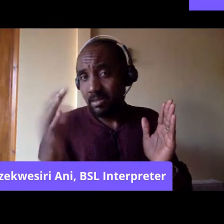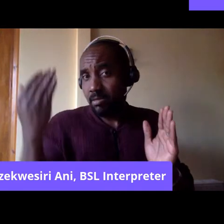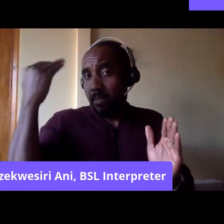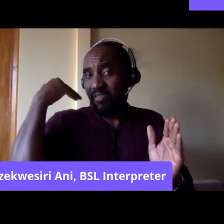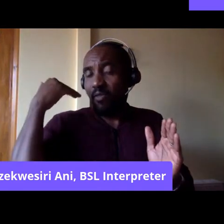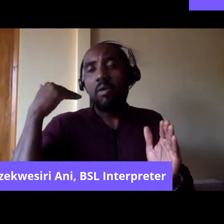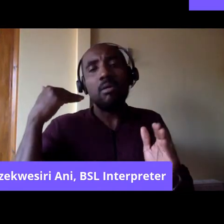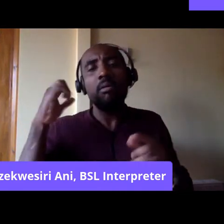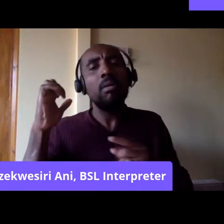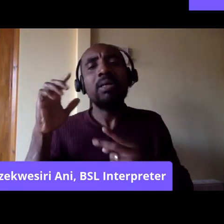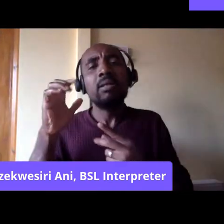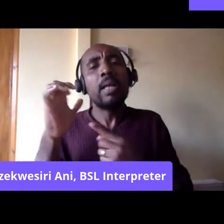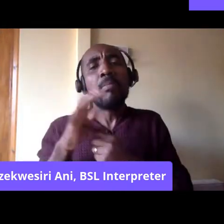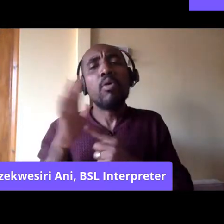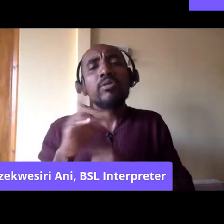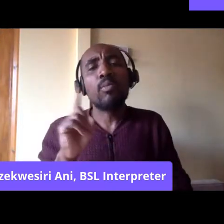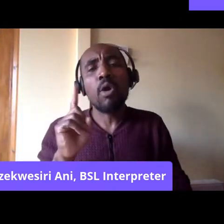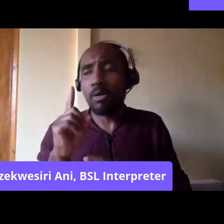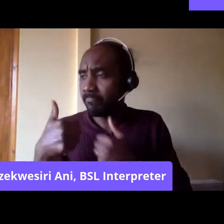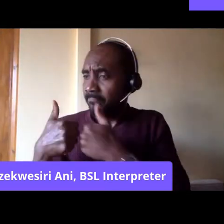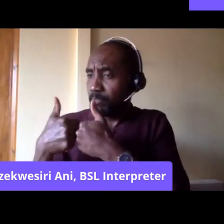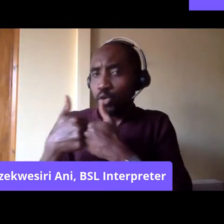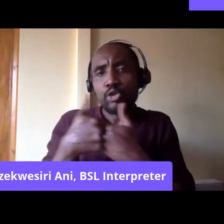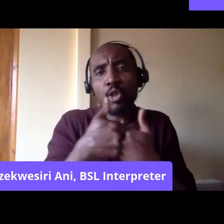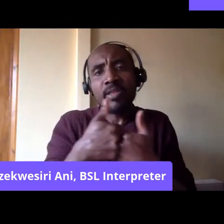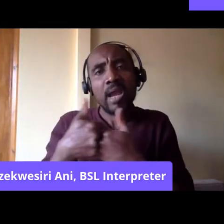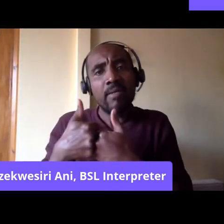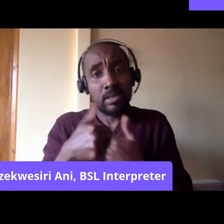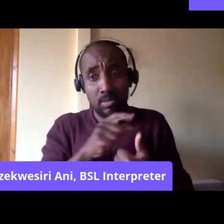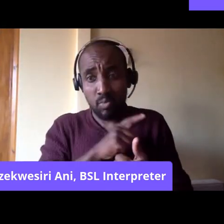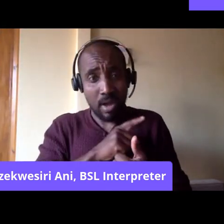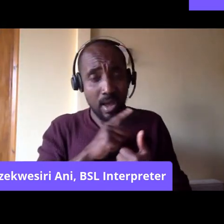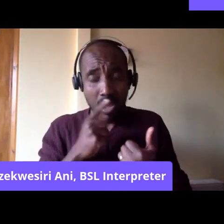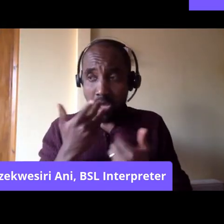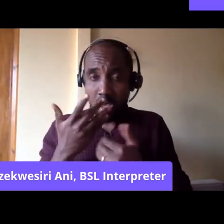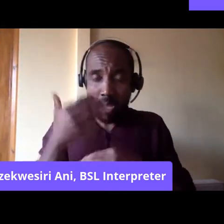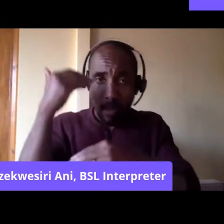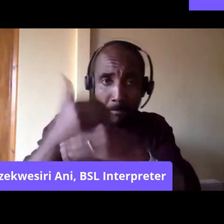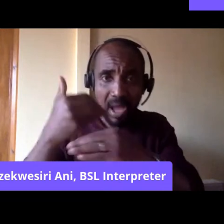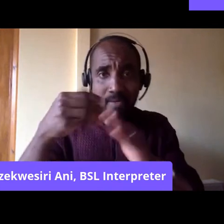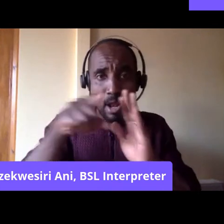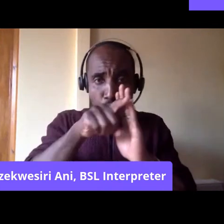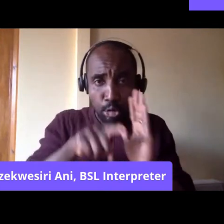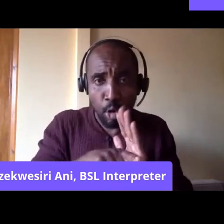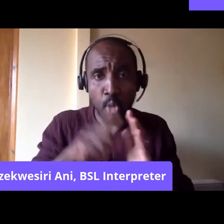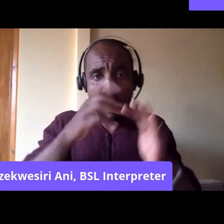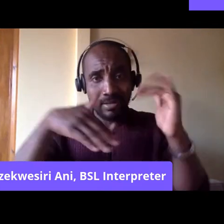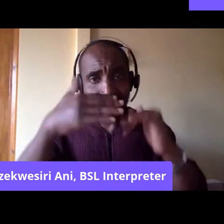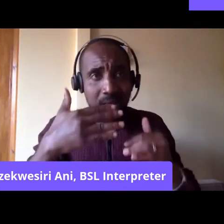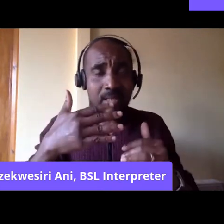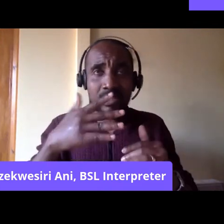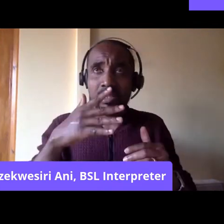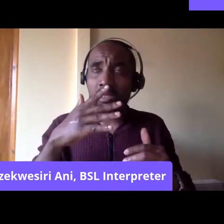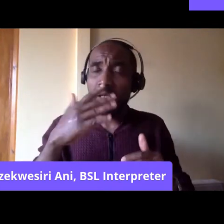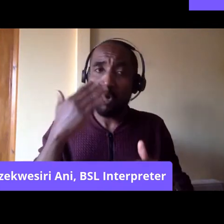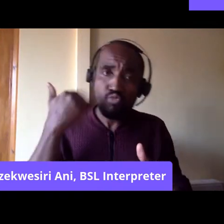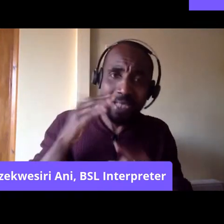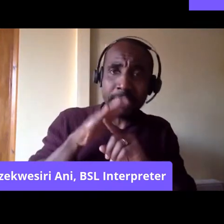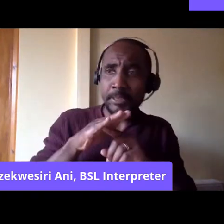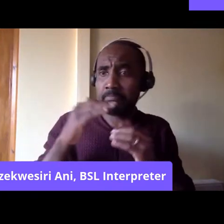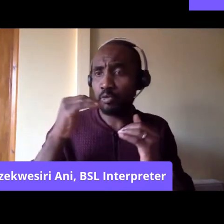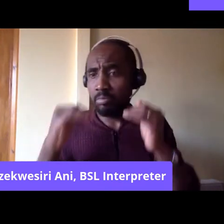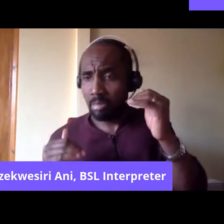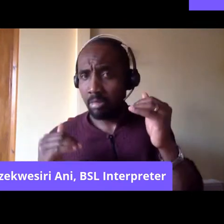in the face of barriers to being equal in society. And these weren't just about